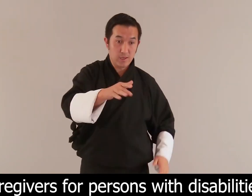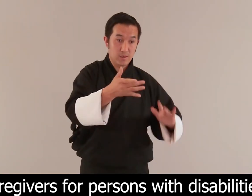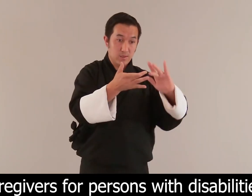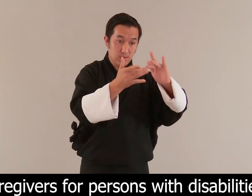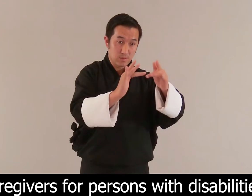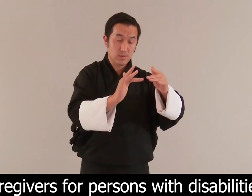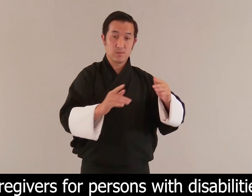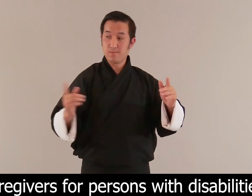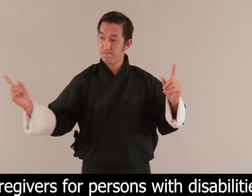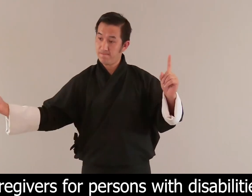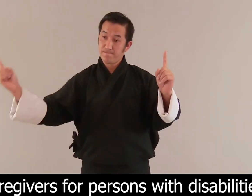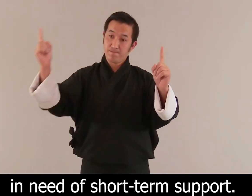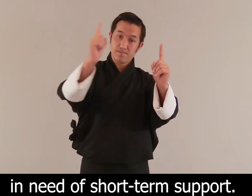need of short-term support.